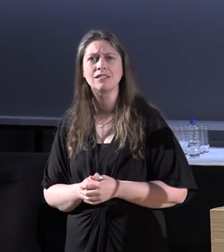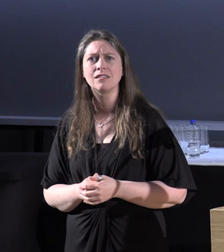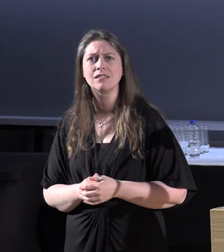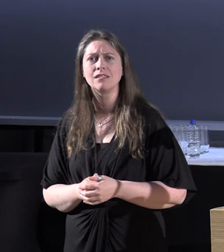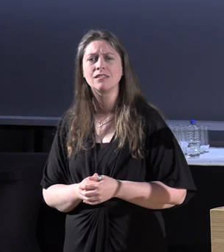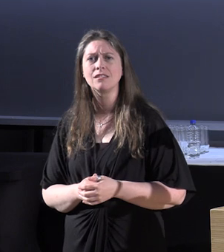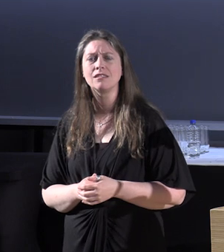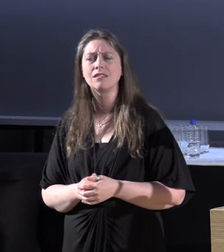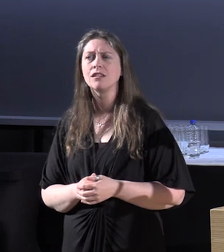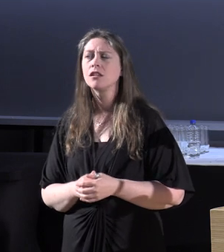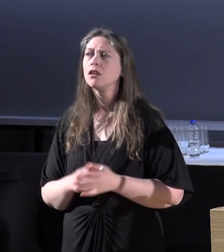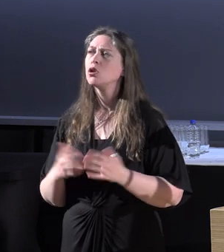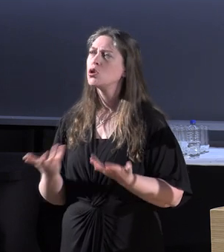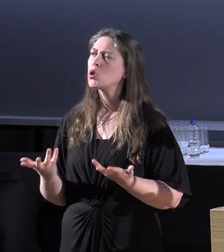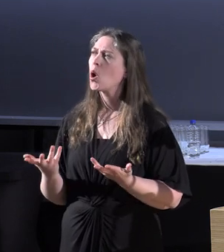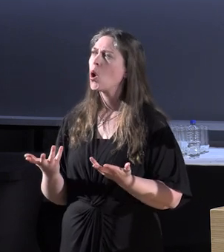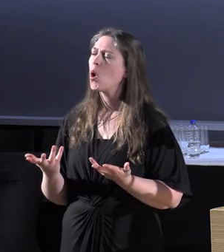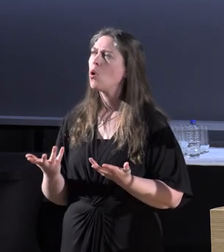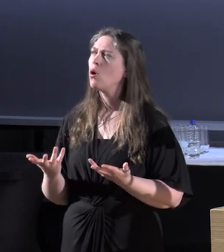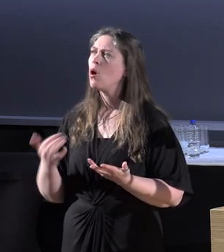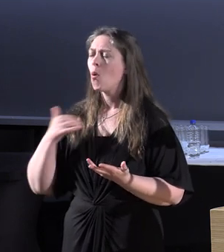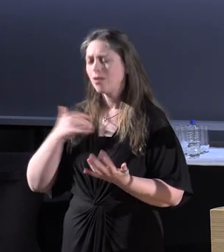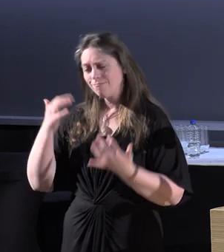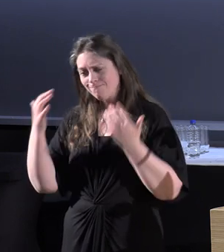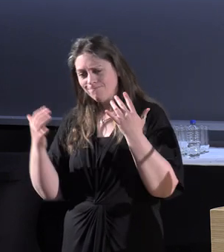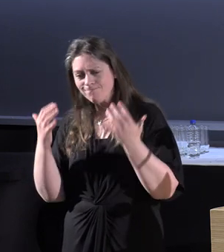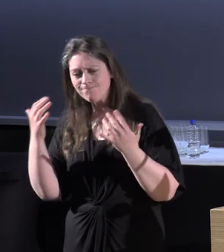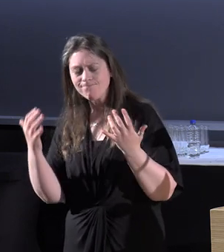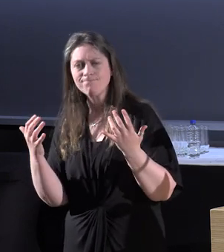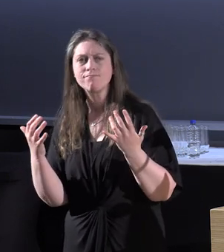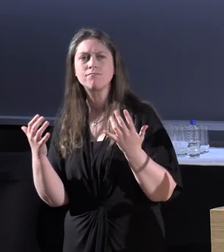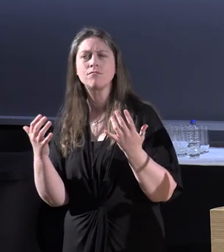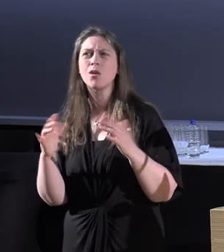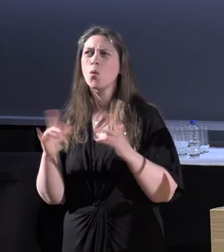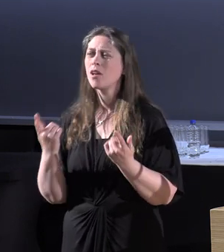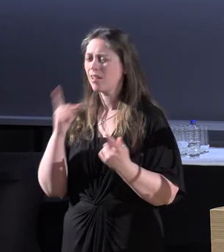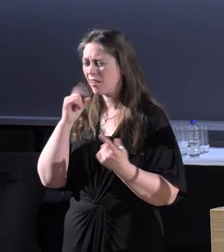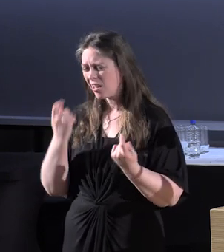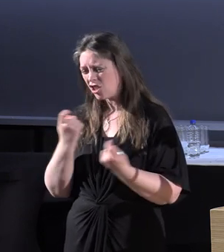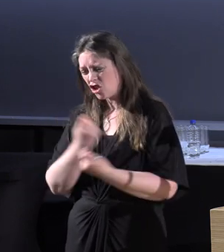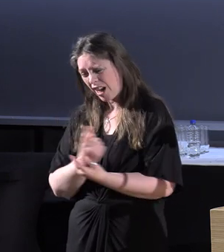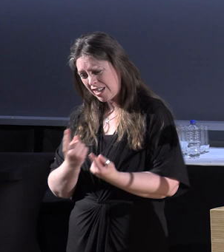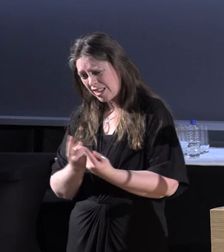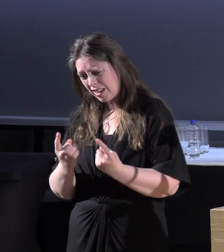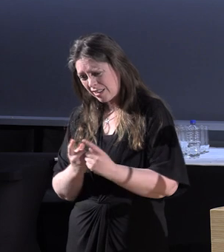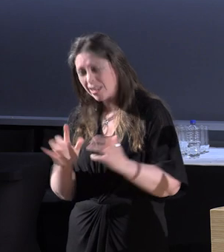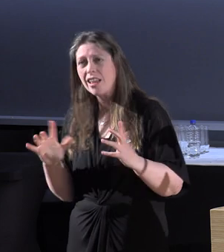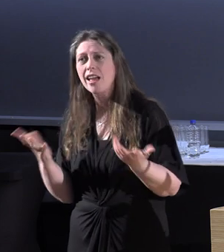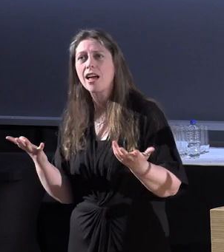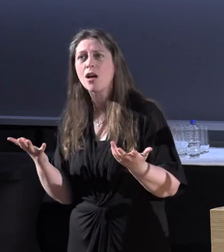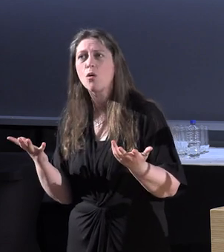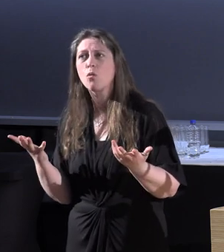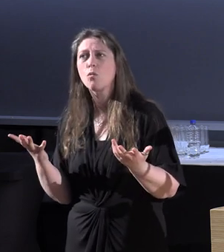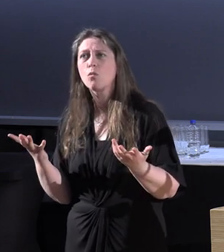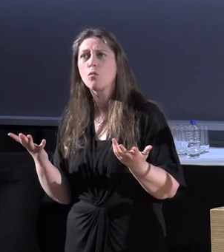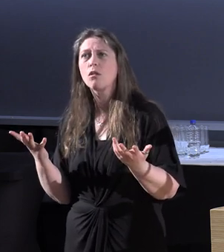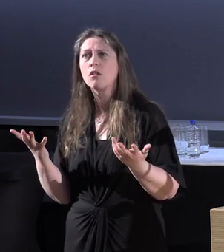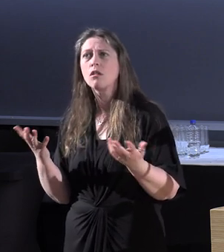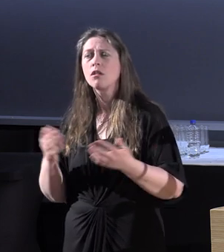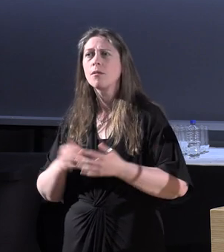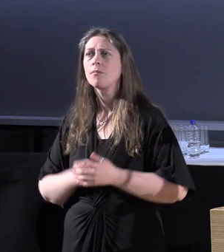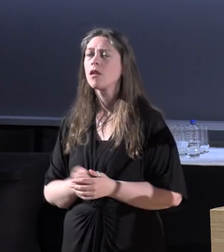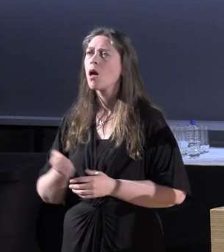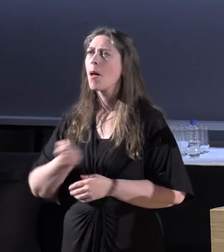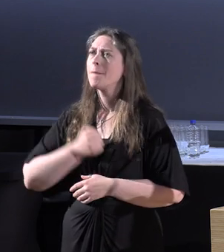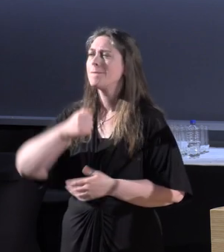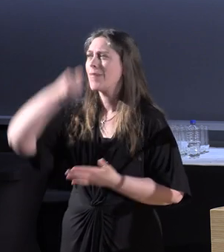And so, we need to think about how we can change these things. My experience as an